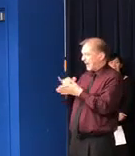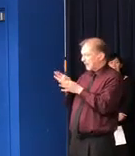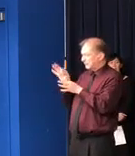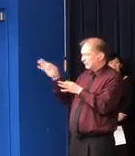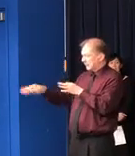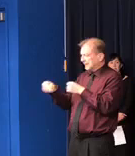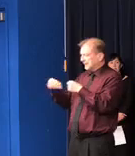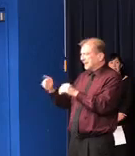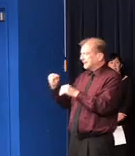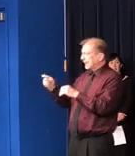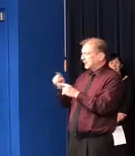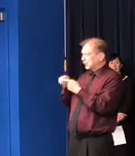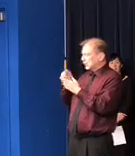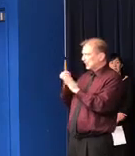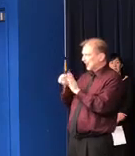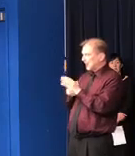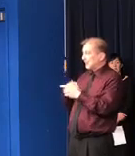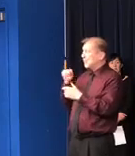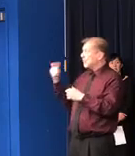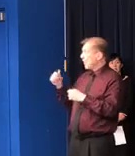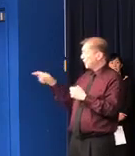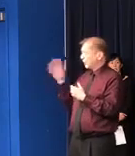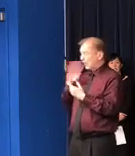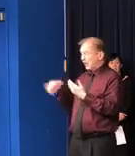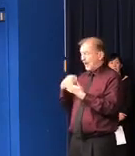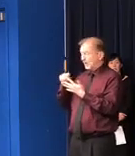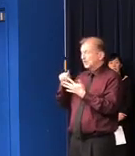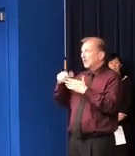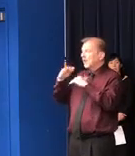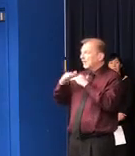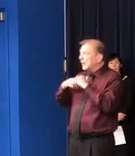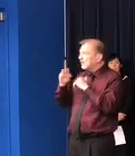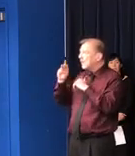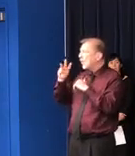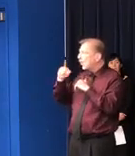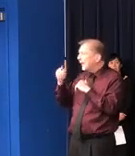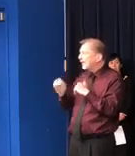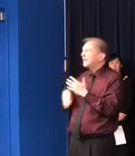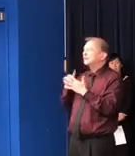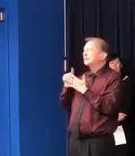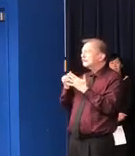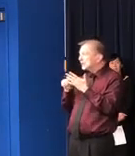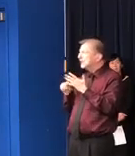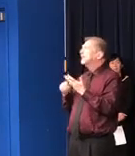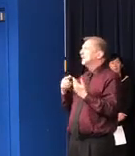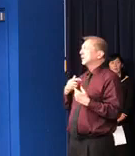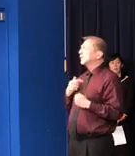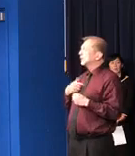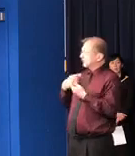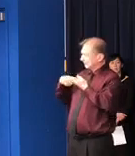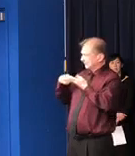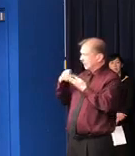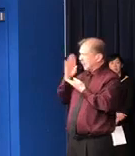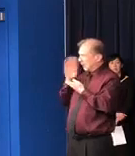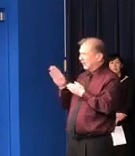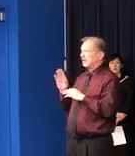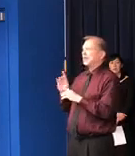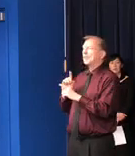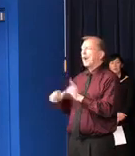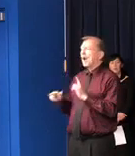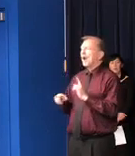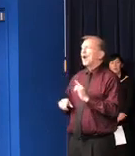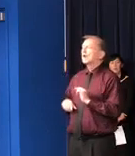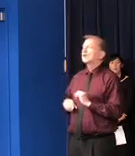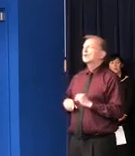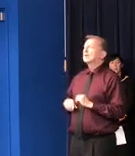know, these are obviously things that we'll want to be working through over the next couple of months. I just want to remind everybody, though,